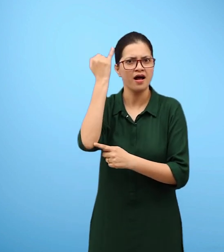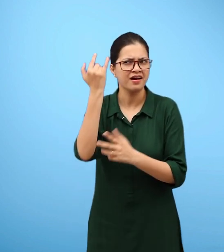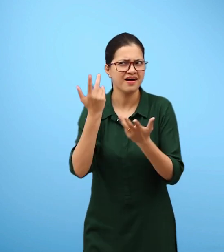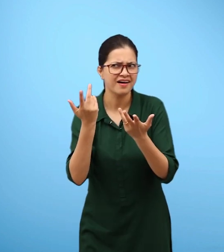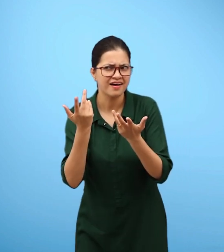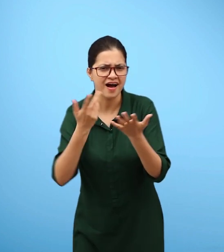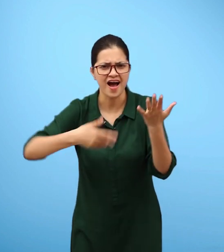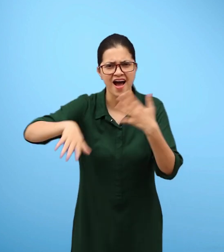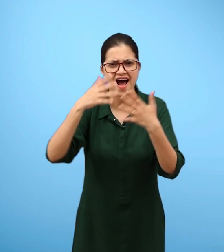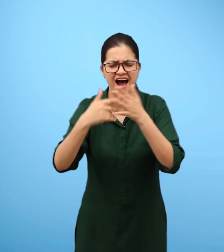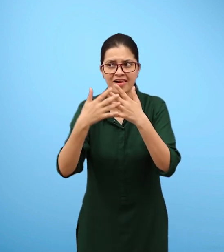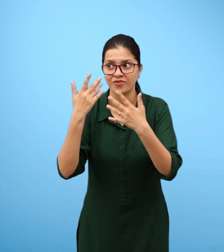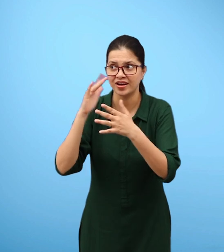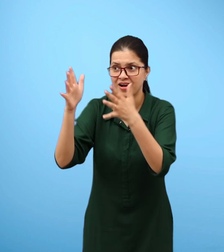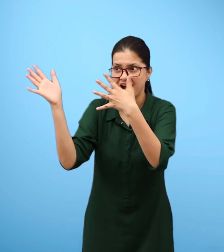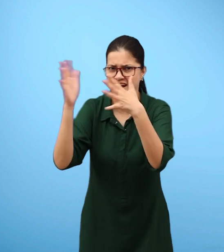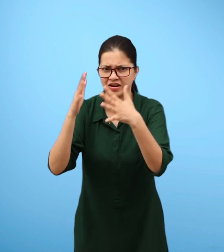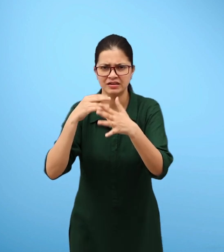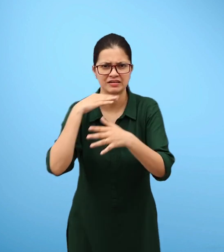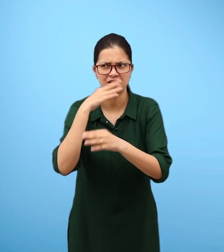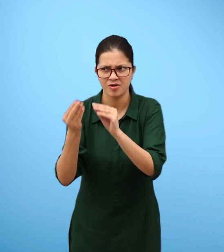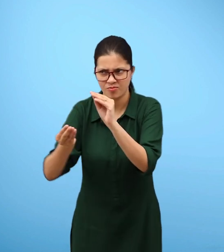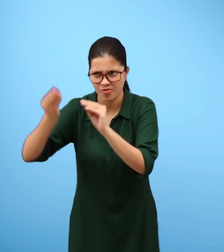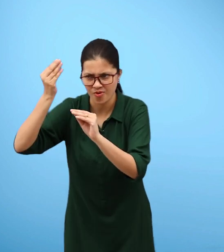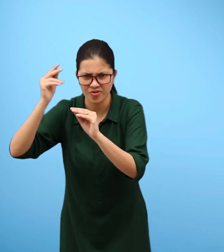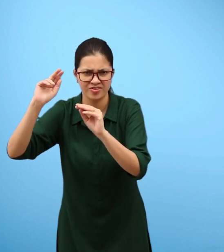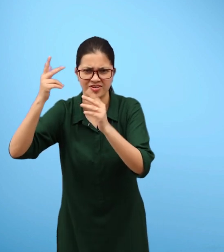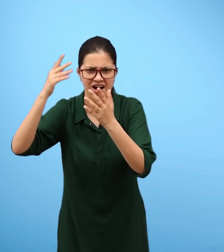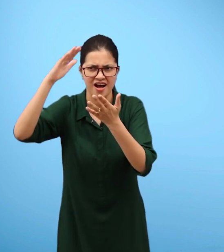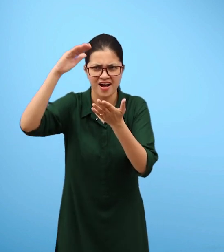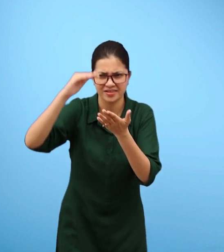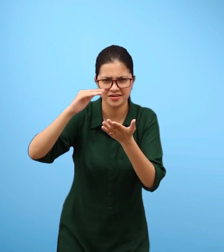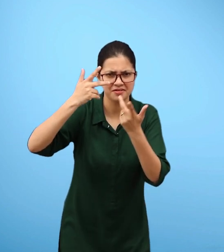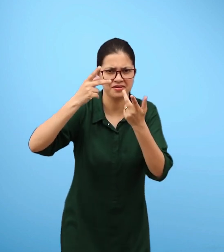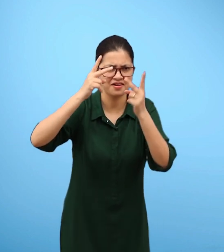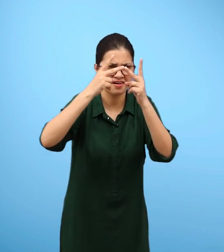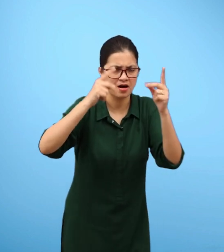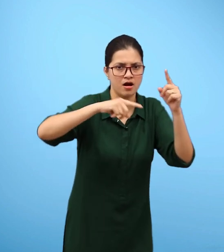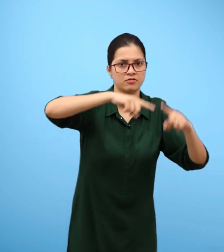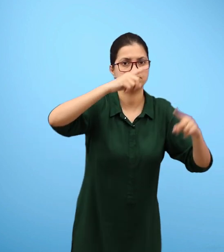dust present in air around you at different times of the year. 12.